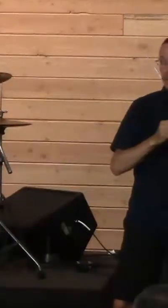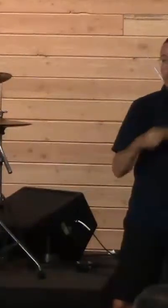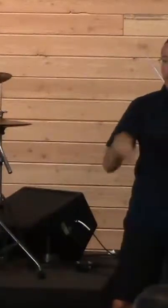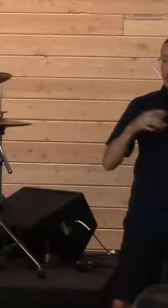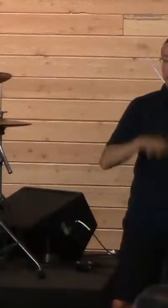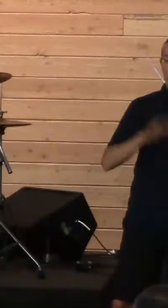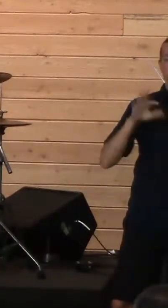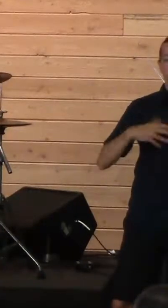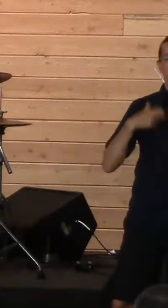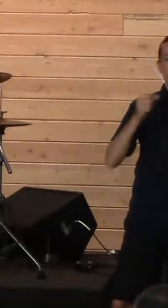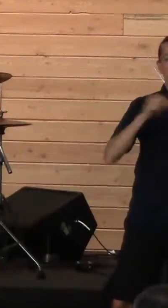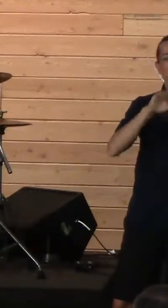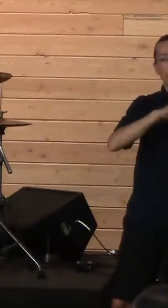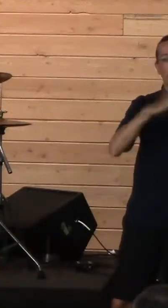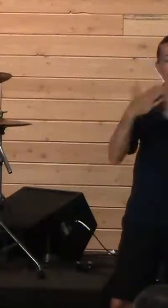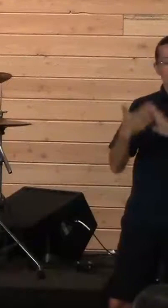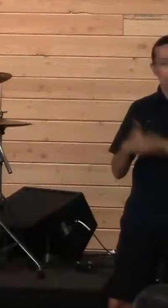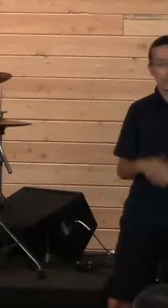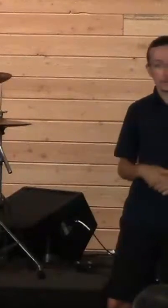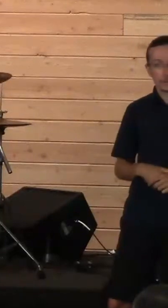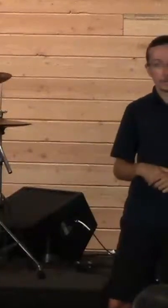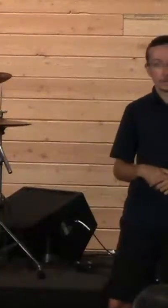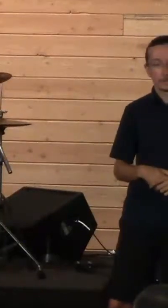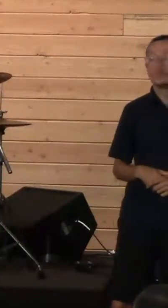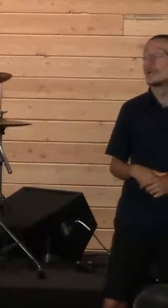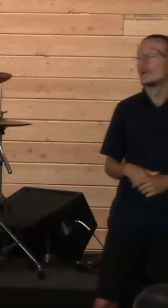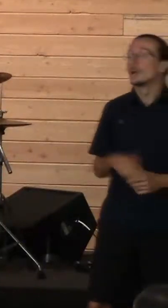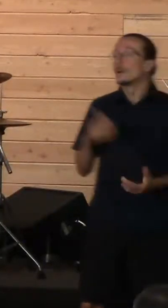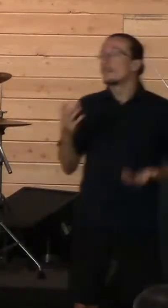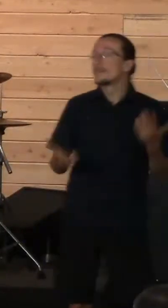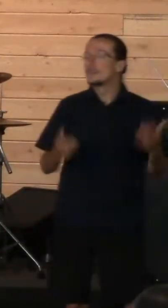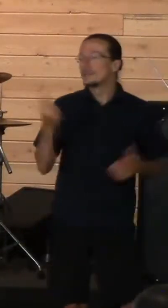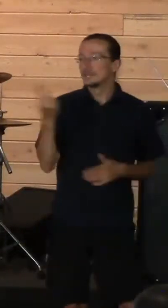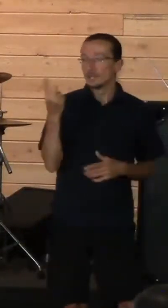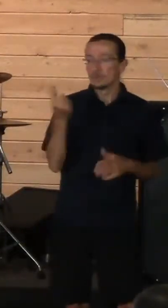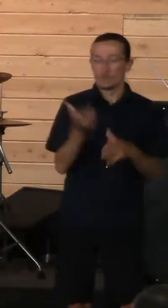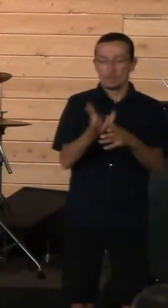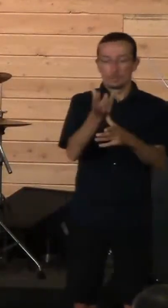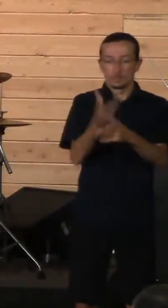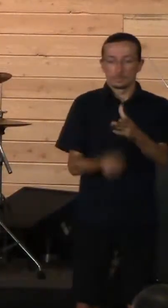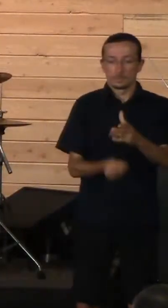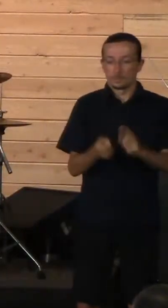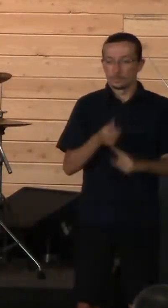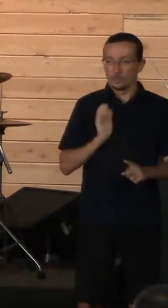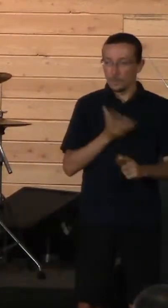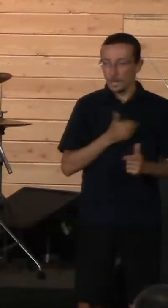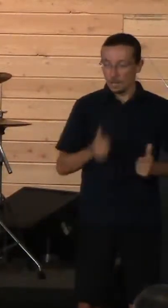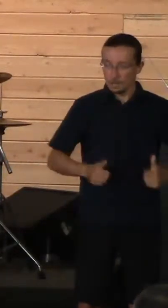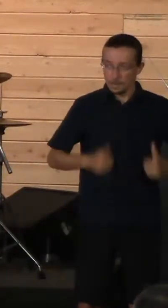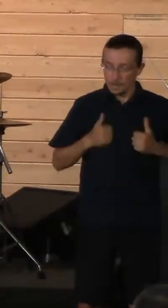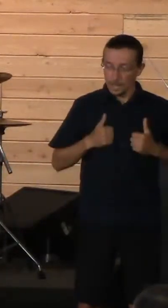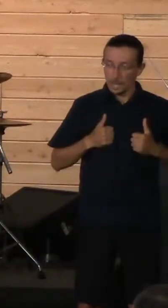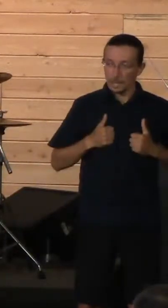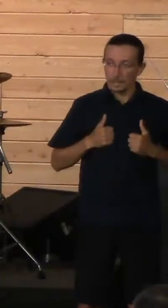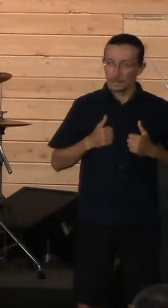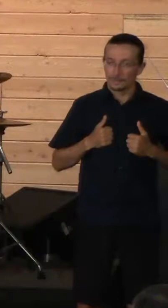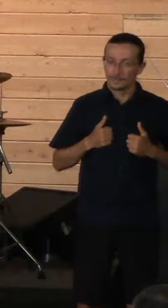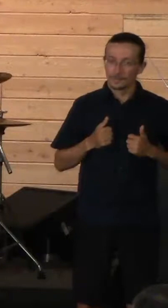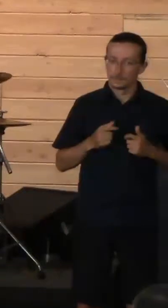And so even though someone might be gone from our lives, that pain can still continue to exist.